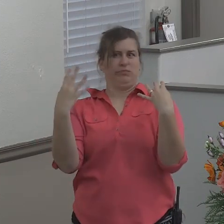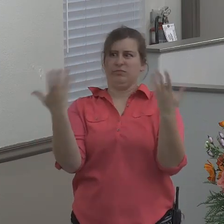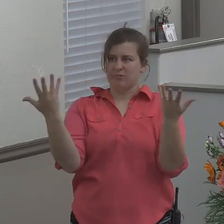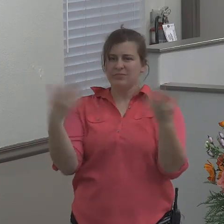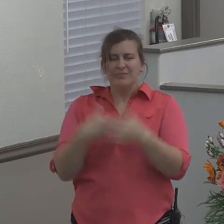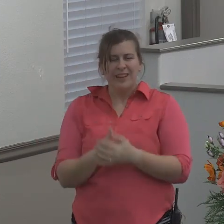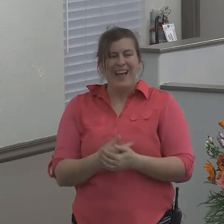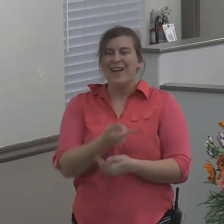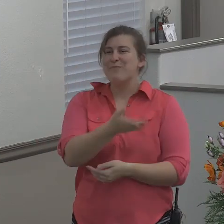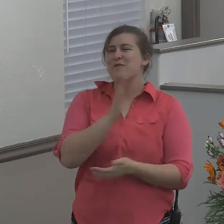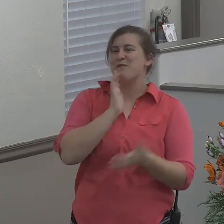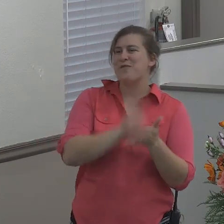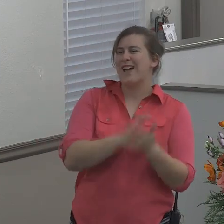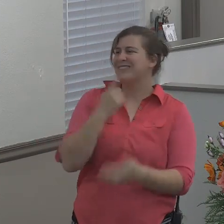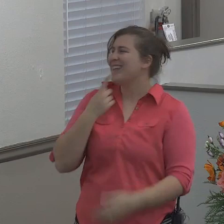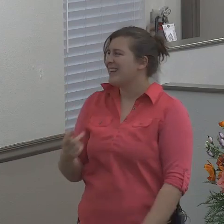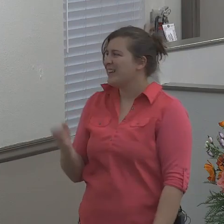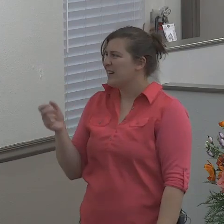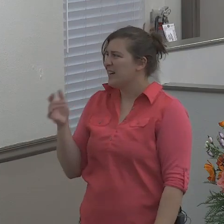And she told me they are.